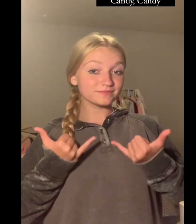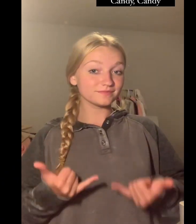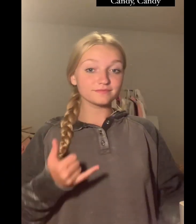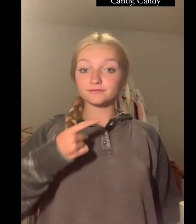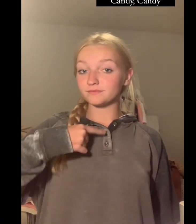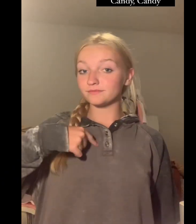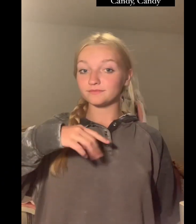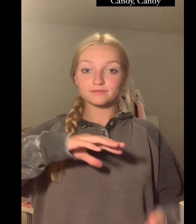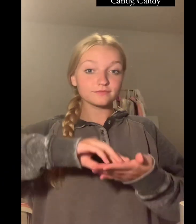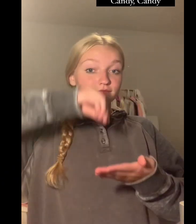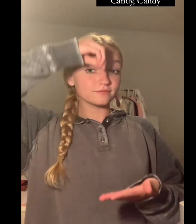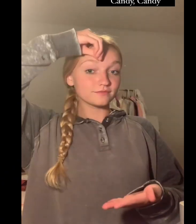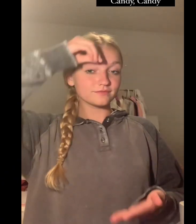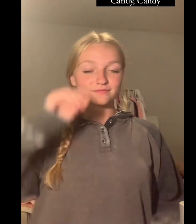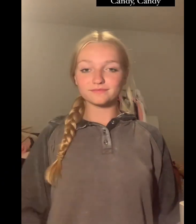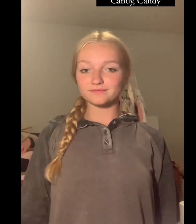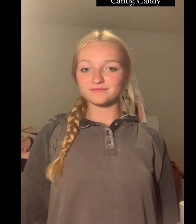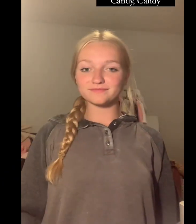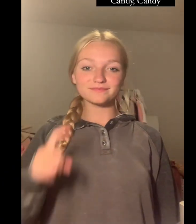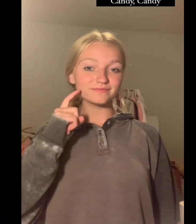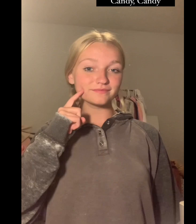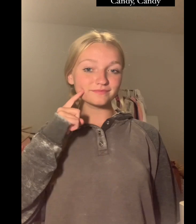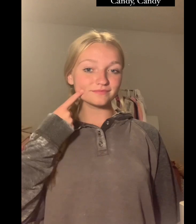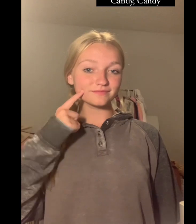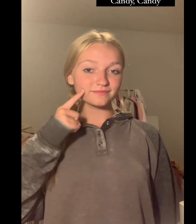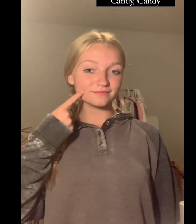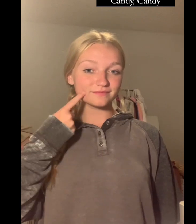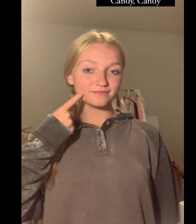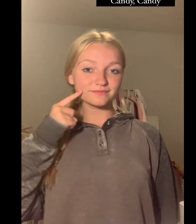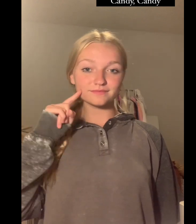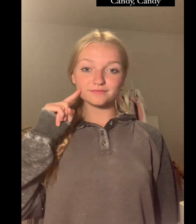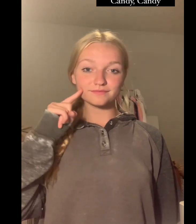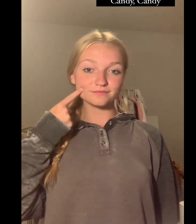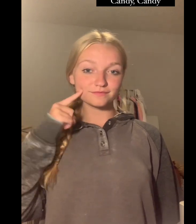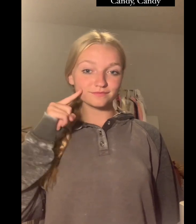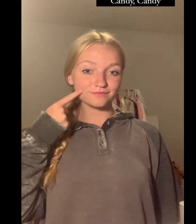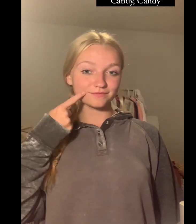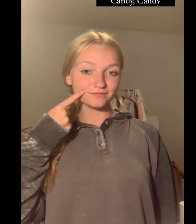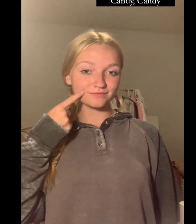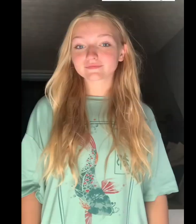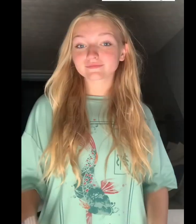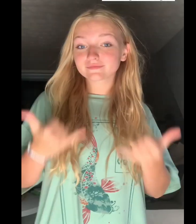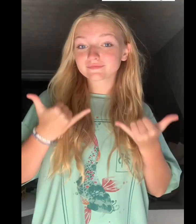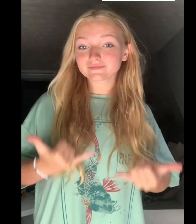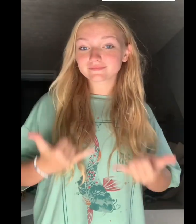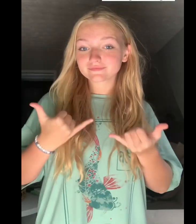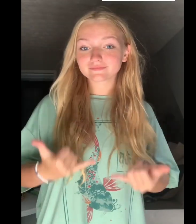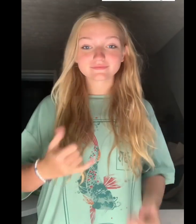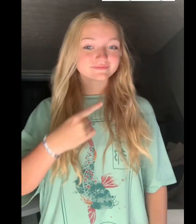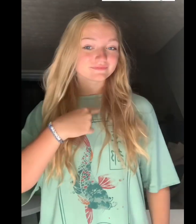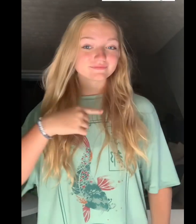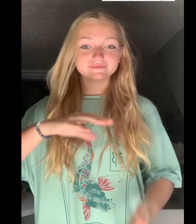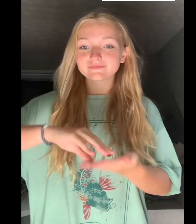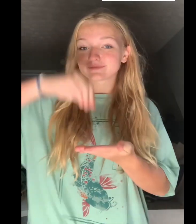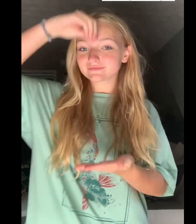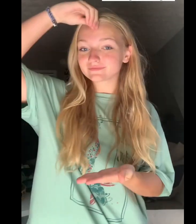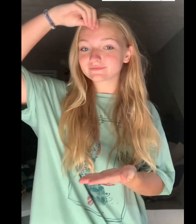I learned candy, candy. Today I learned